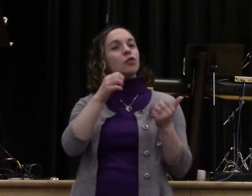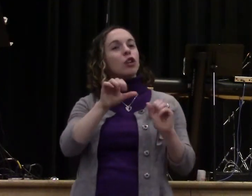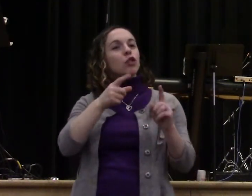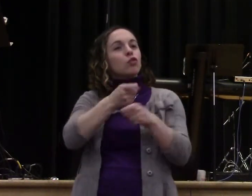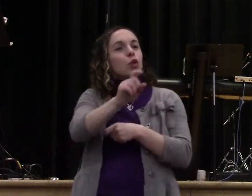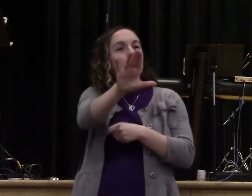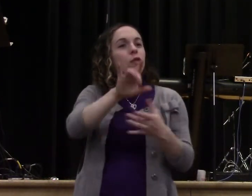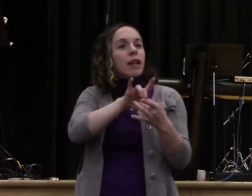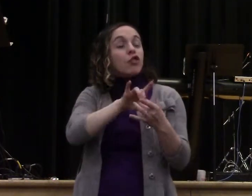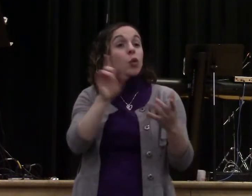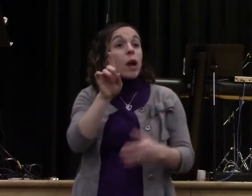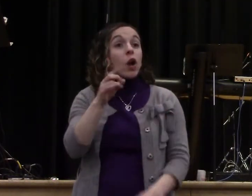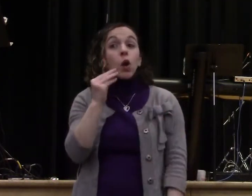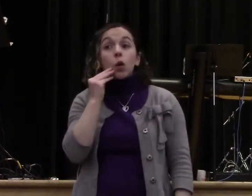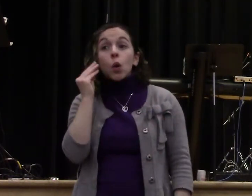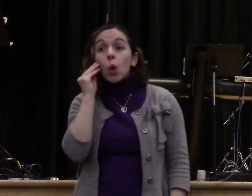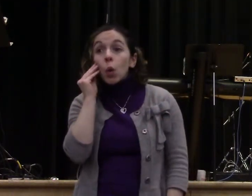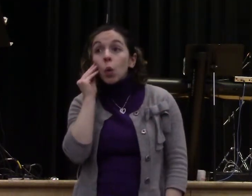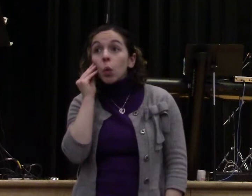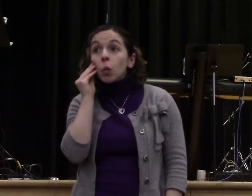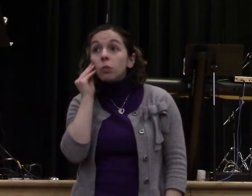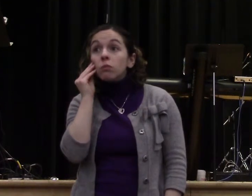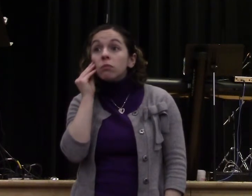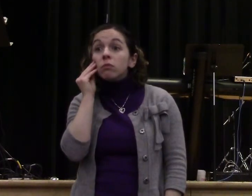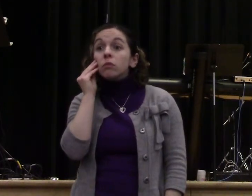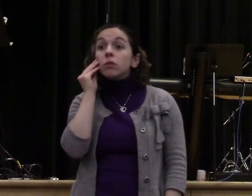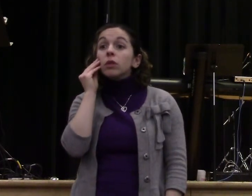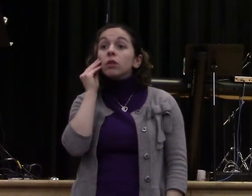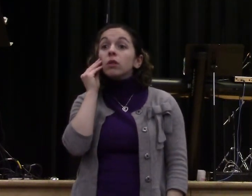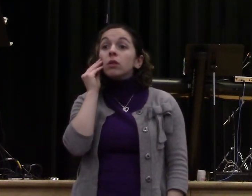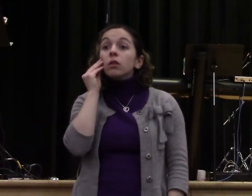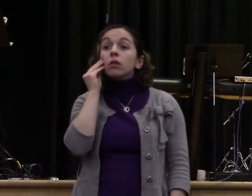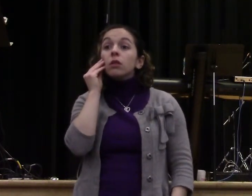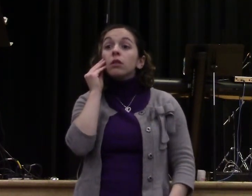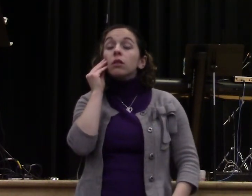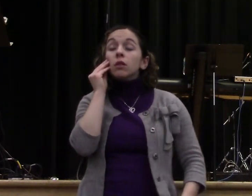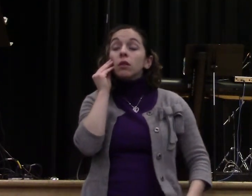Let me tell you something. Your mom's your mom. Your dad's your dad. Your brother and sisters are your brother and sisters.